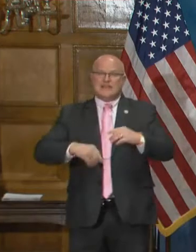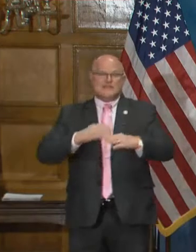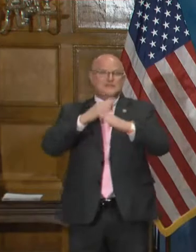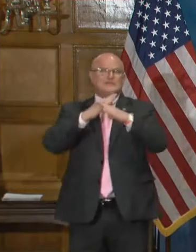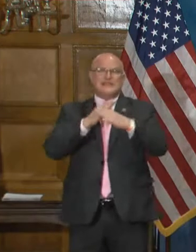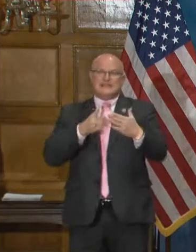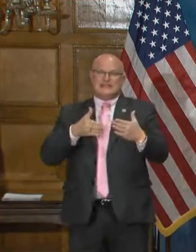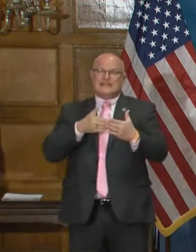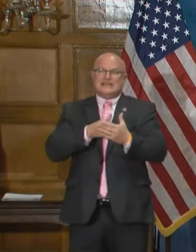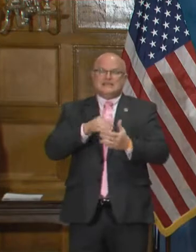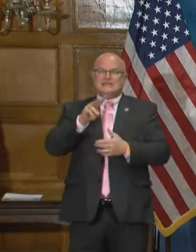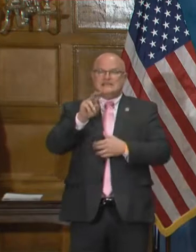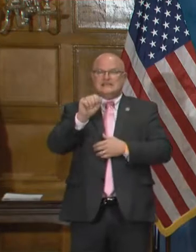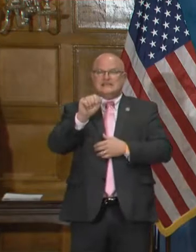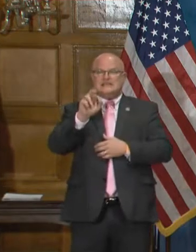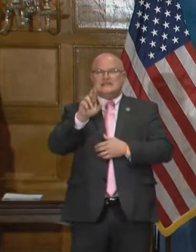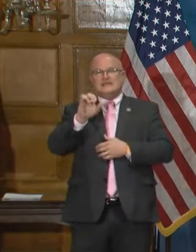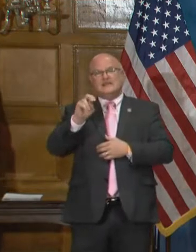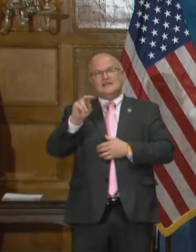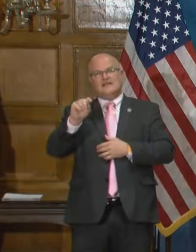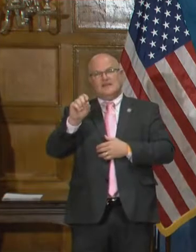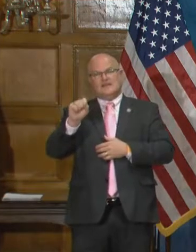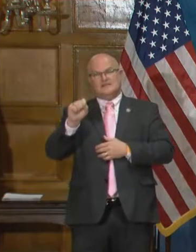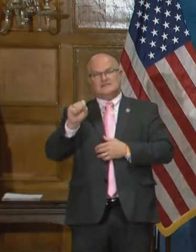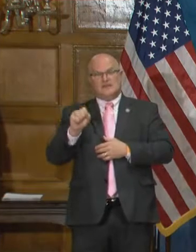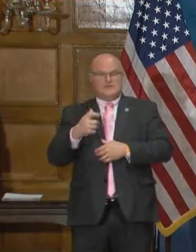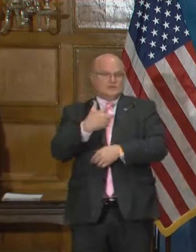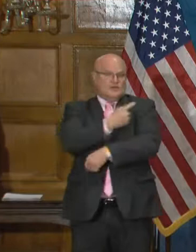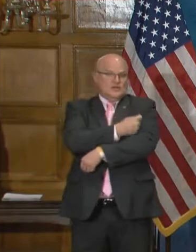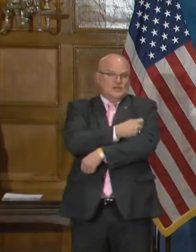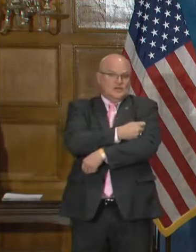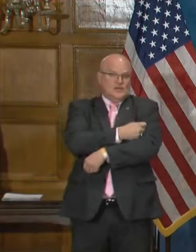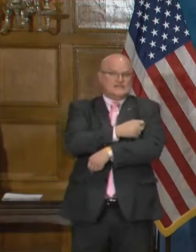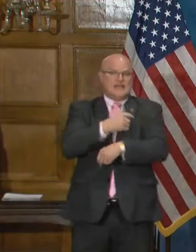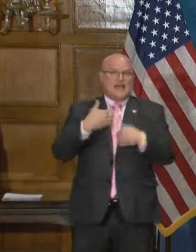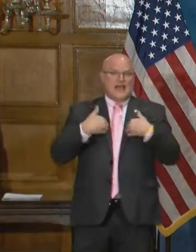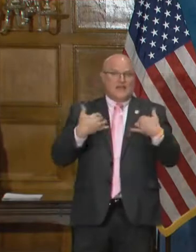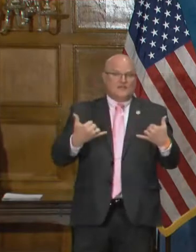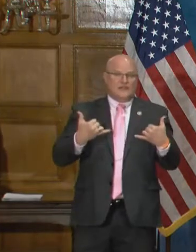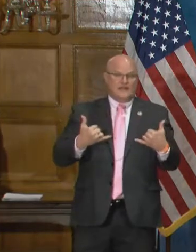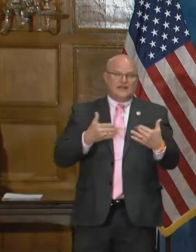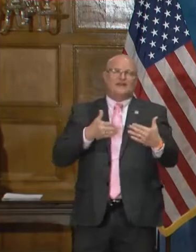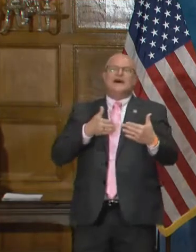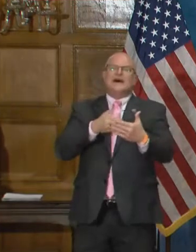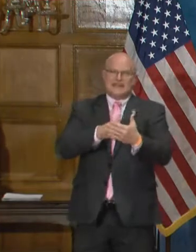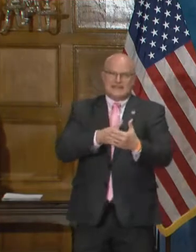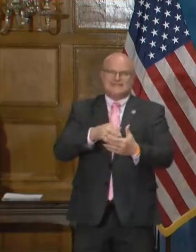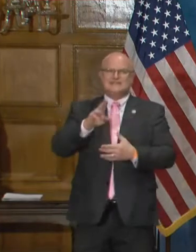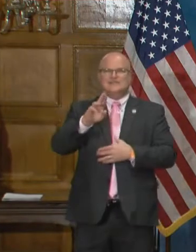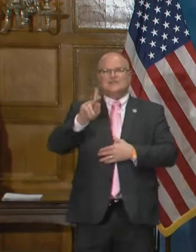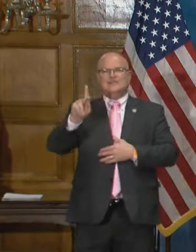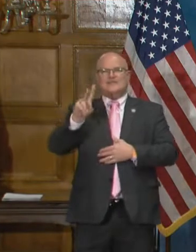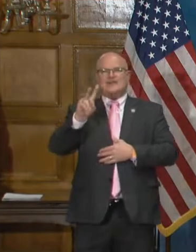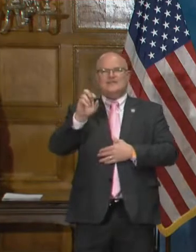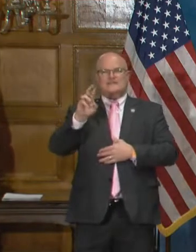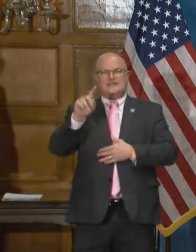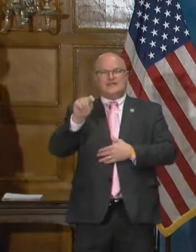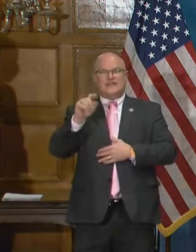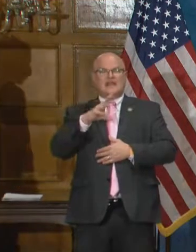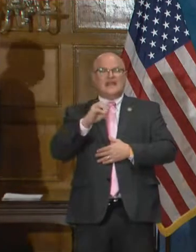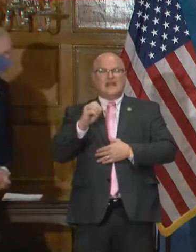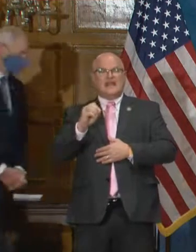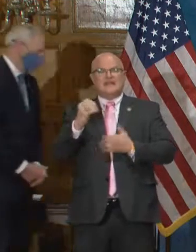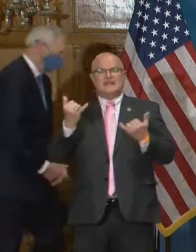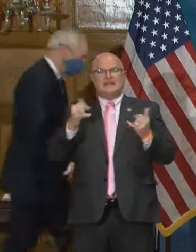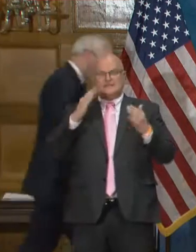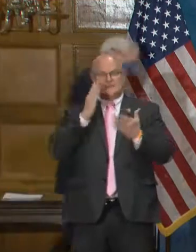these variants. So again, the vaccines that we currently have available are effective against the UK variant. So I'll stop here and turn it back over to the